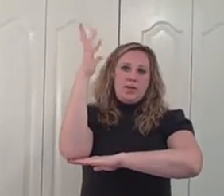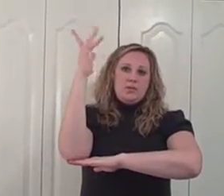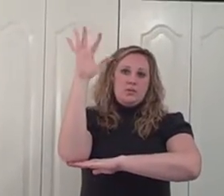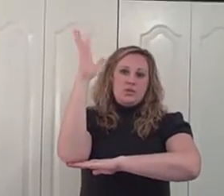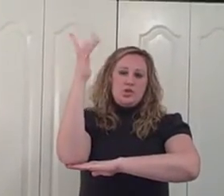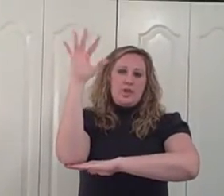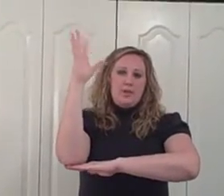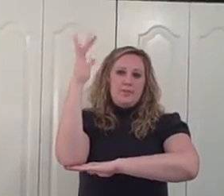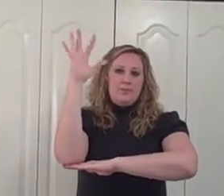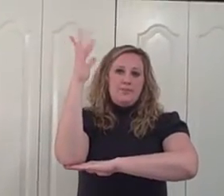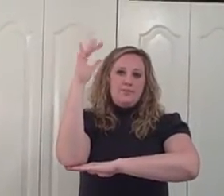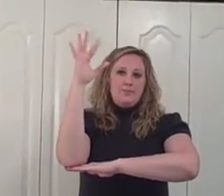wind. Tree.